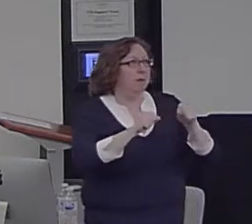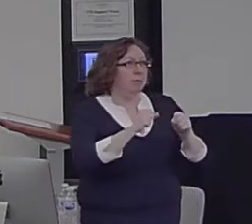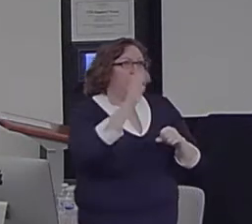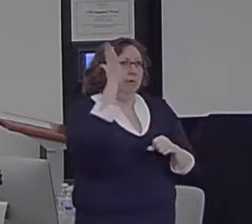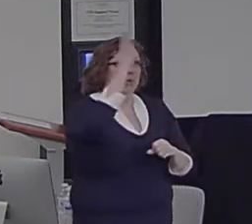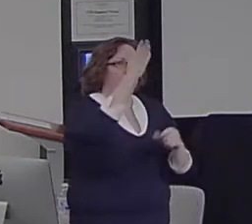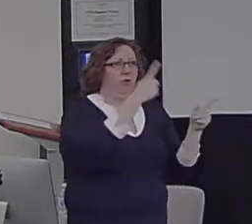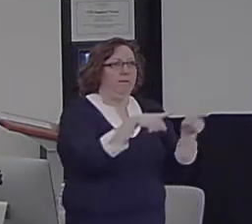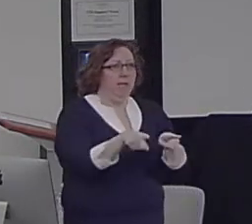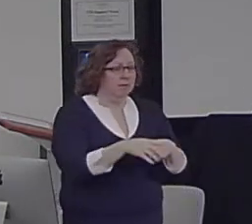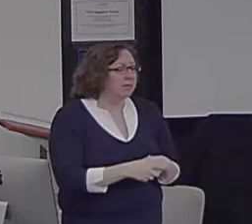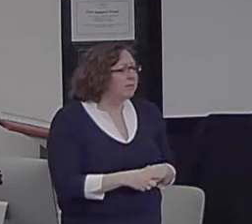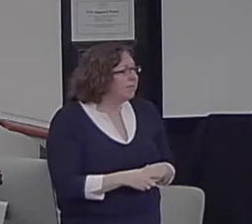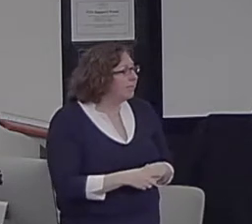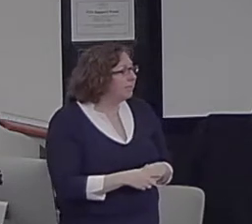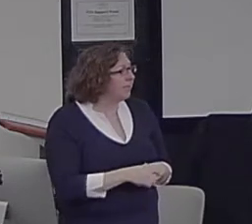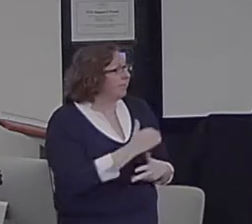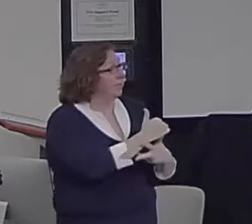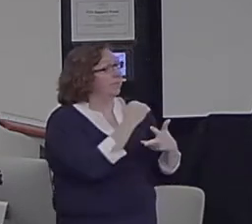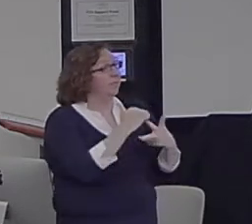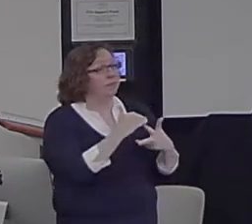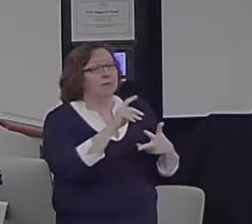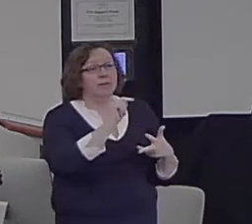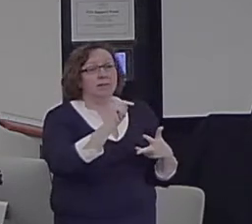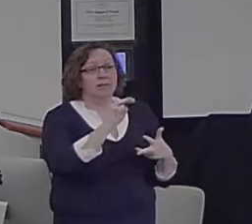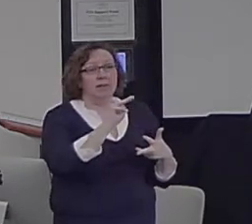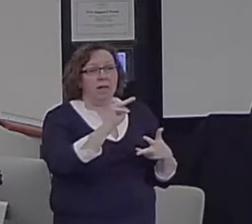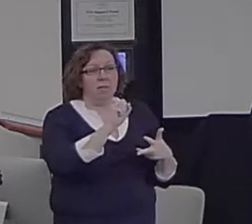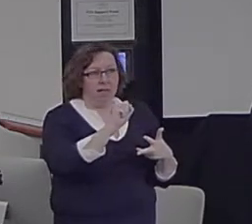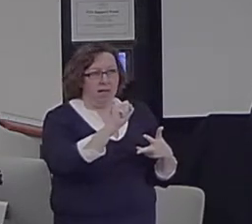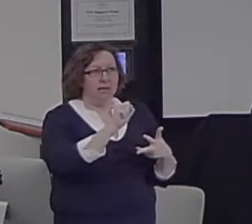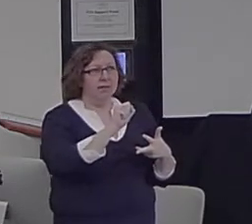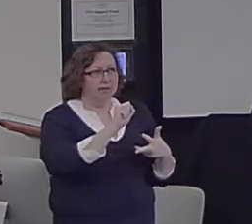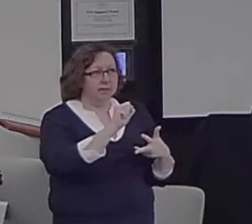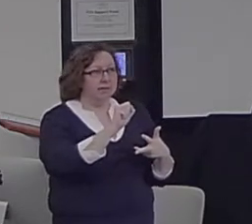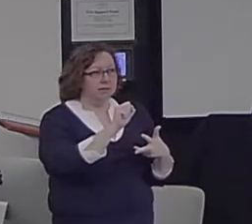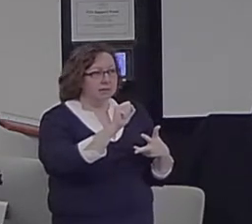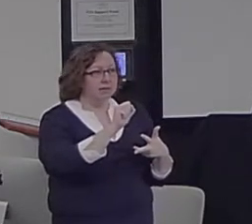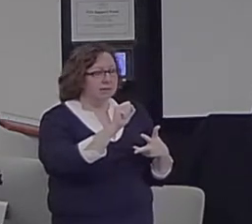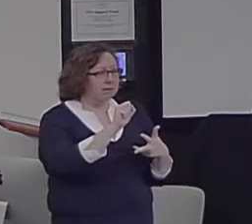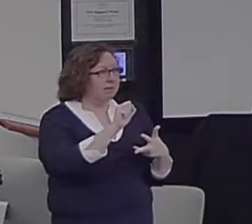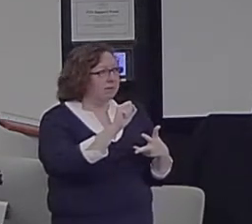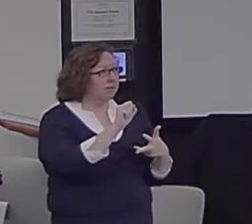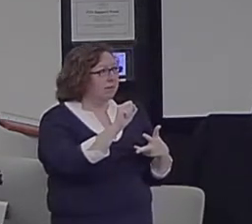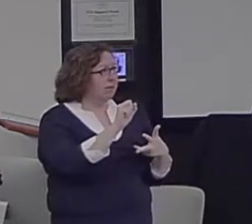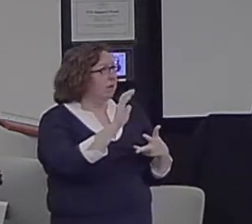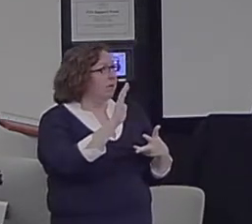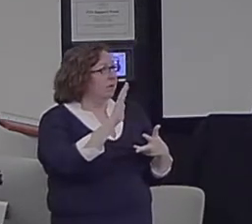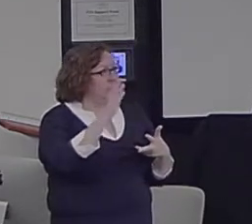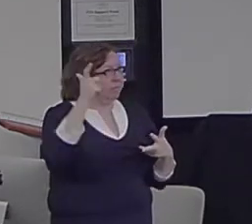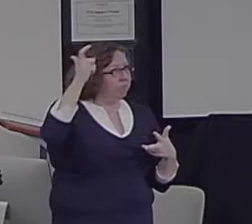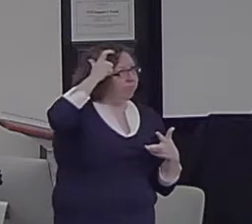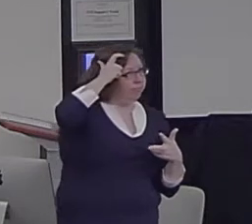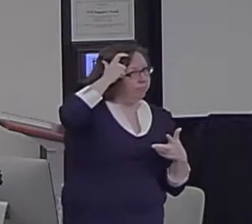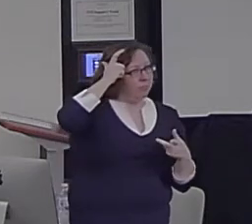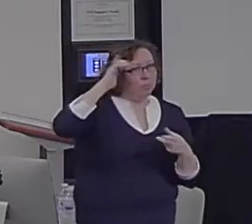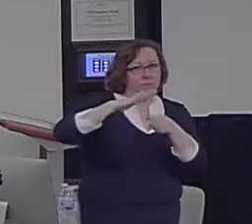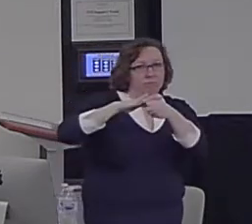causal evidence that TMS similarly reduces activity in the left angular